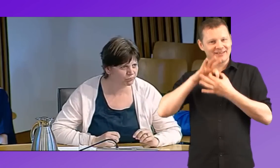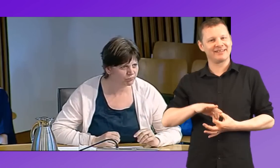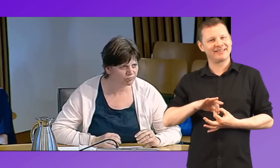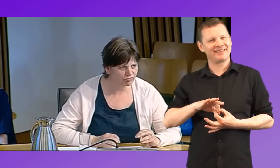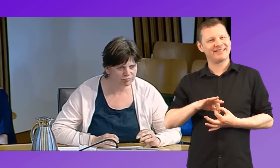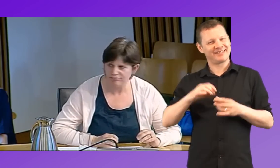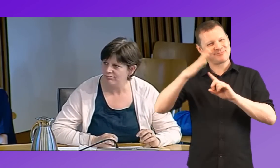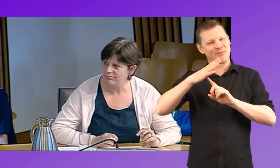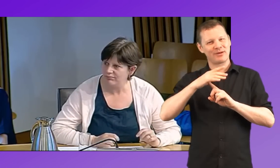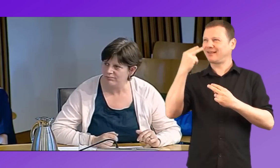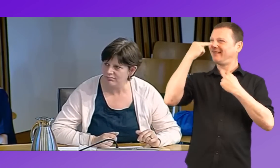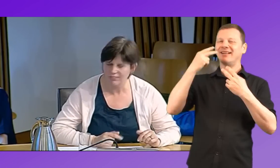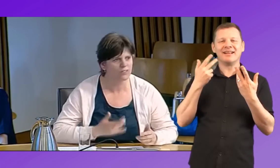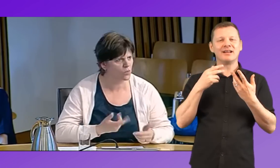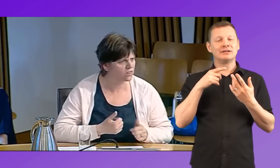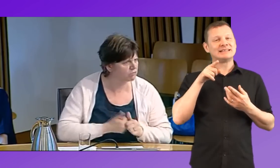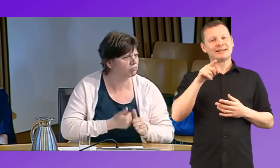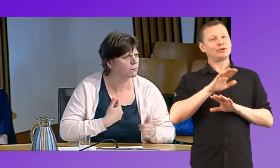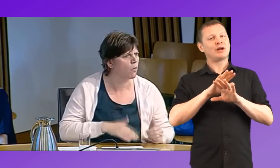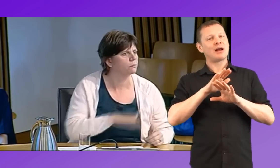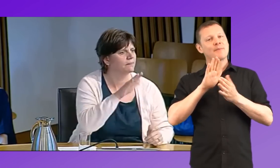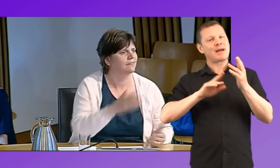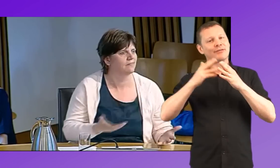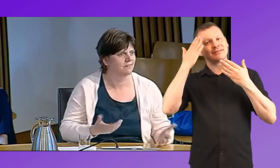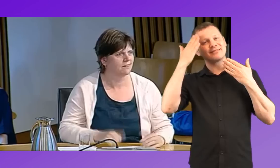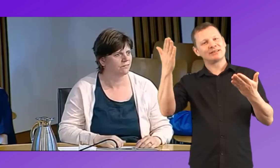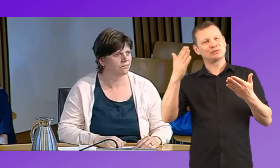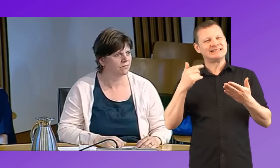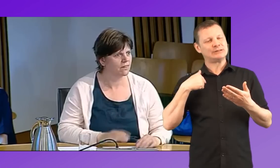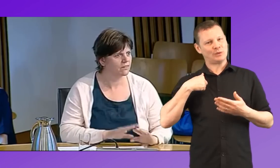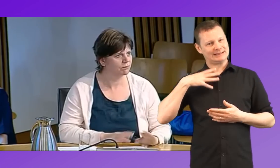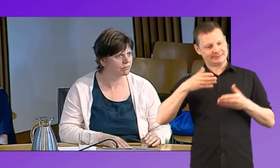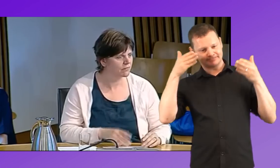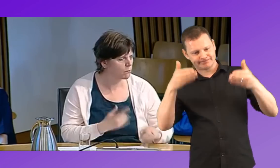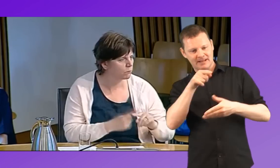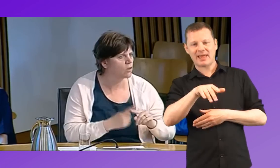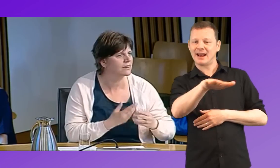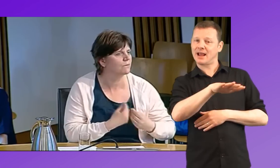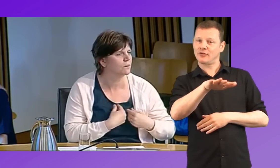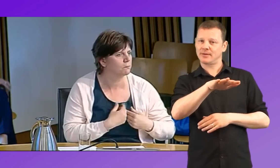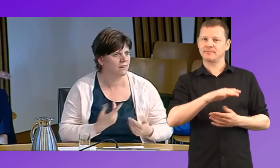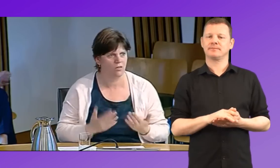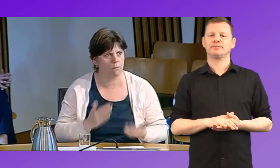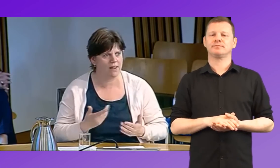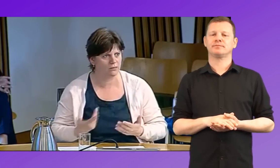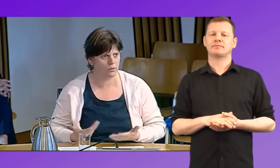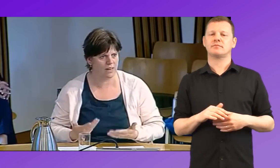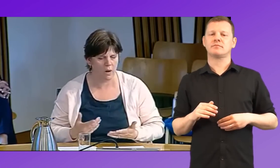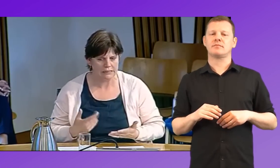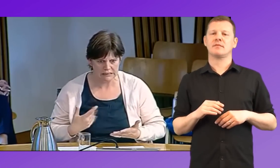being had already been made. I wasn't seen as deficient or disabled immediately. So a lot more has got to be done in that area to give